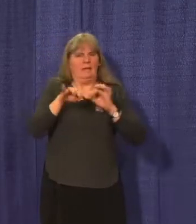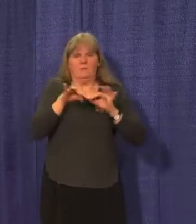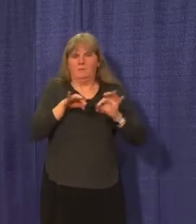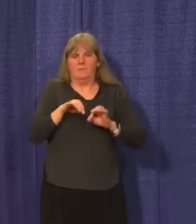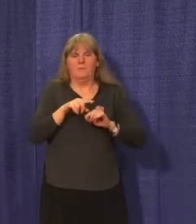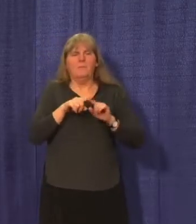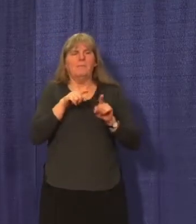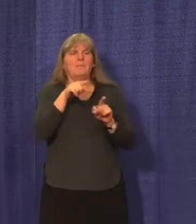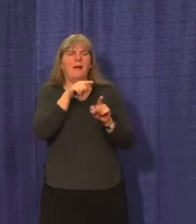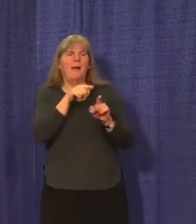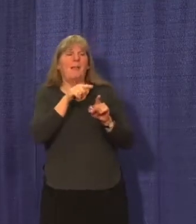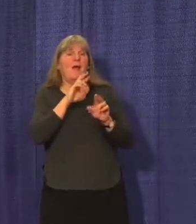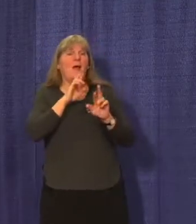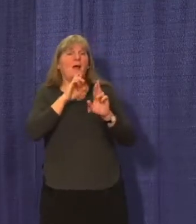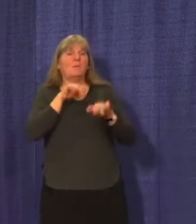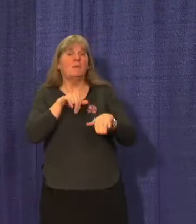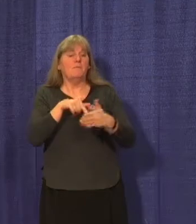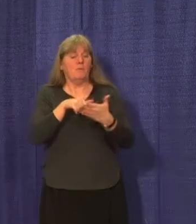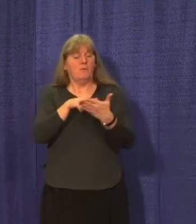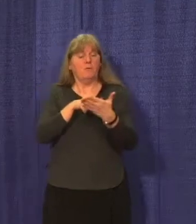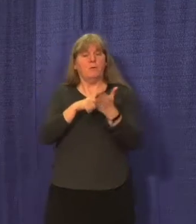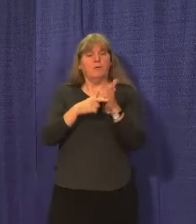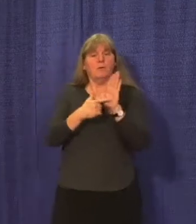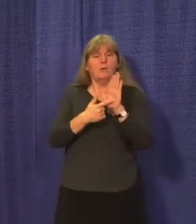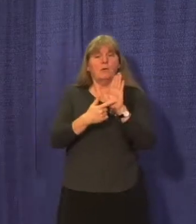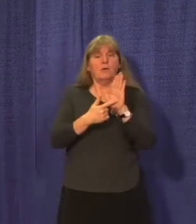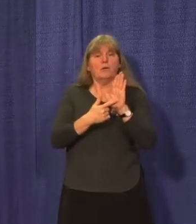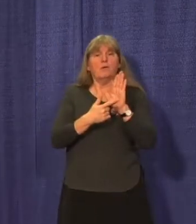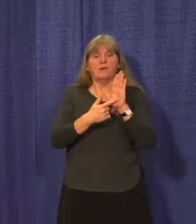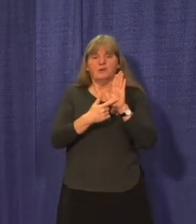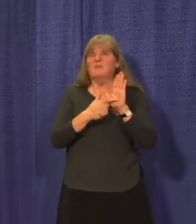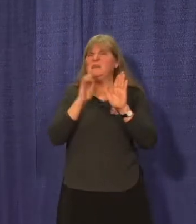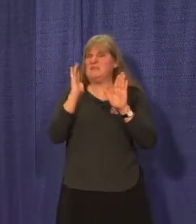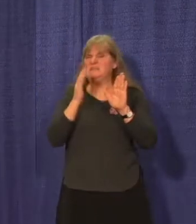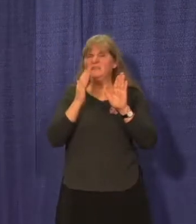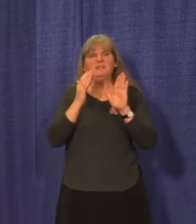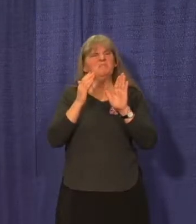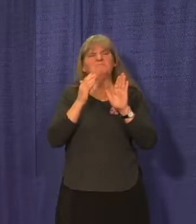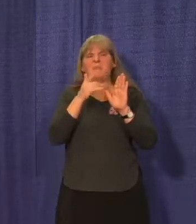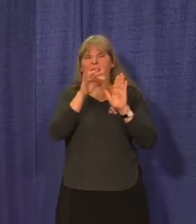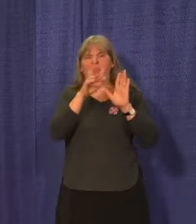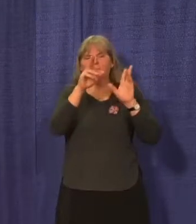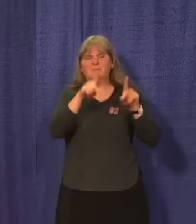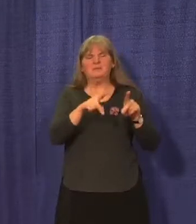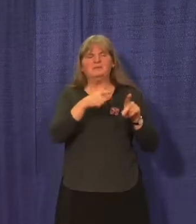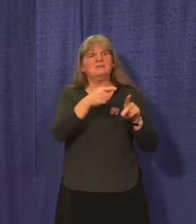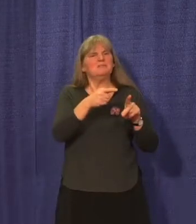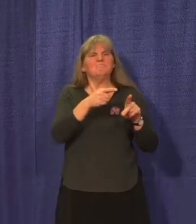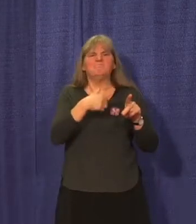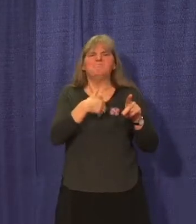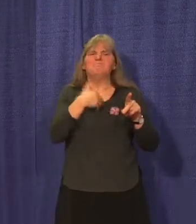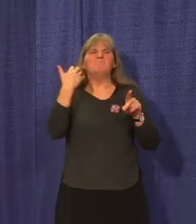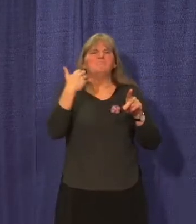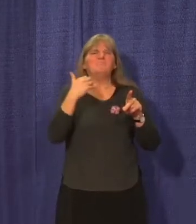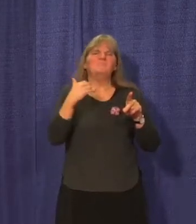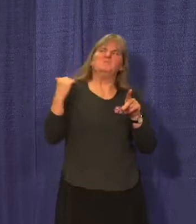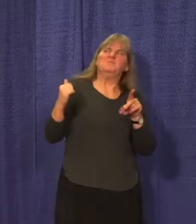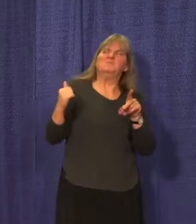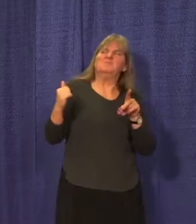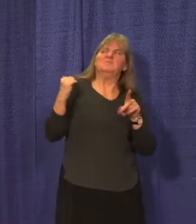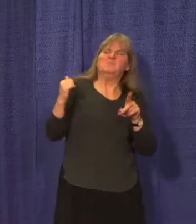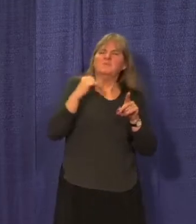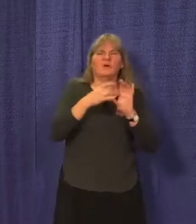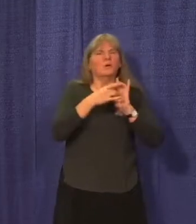reported circumstances of that matter were egregious and the individual was clearly refusing to